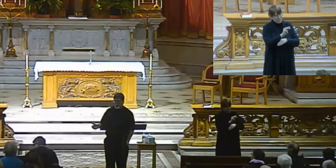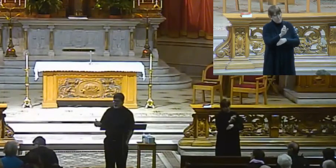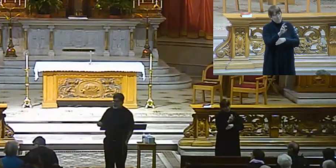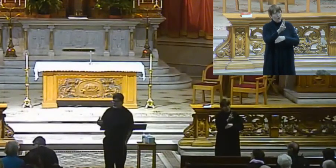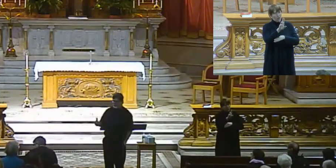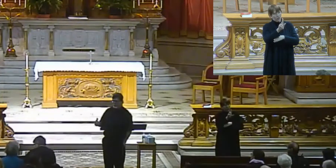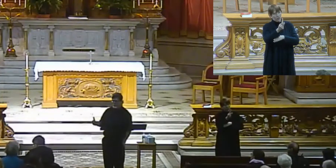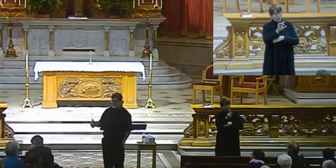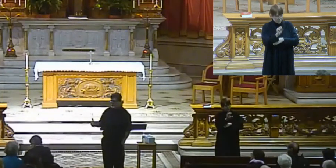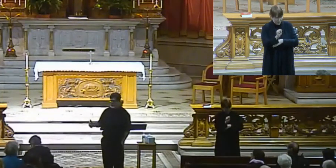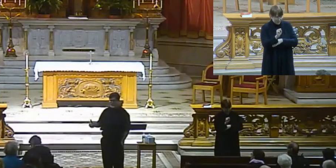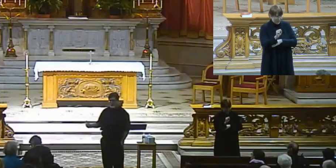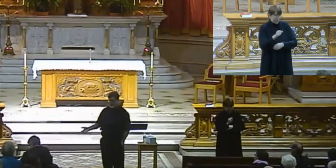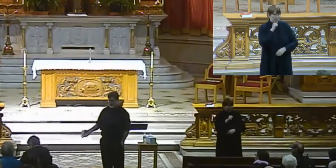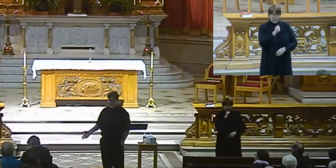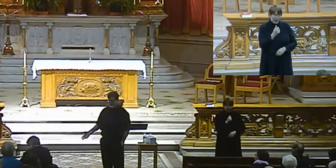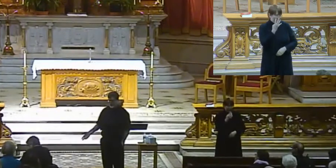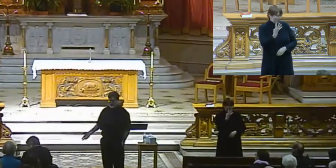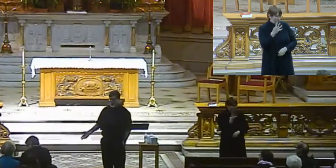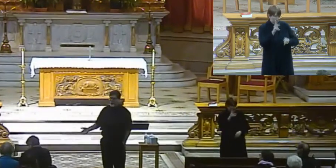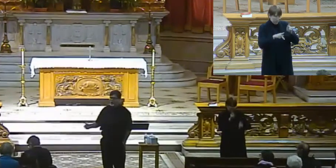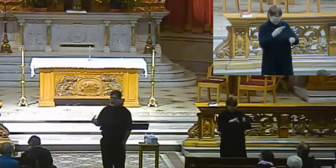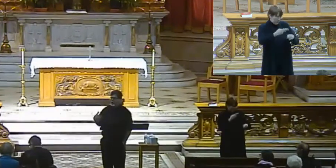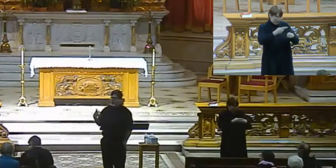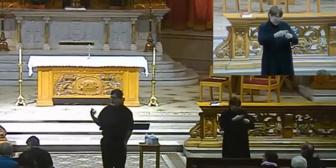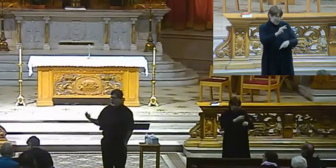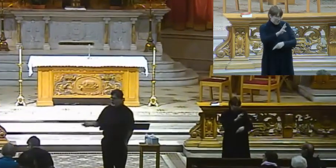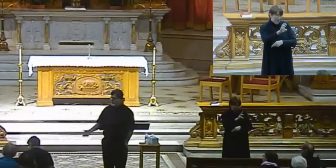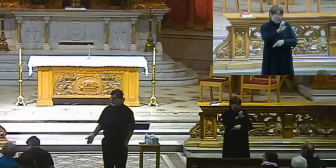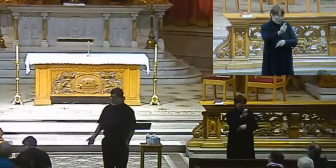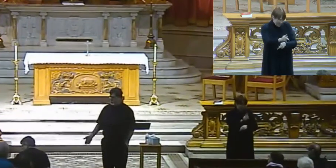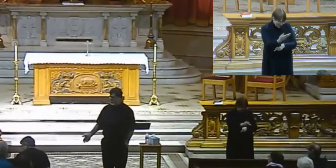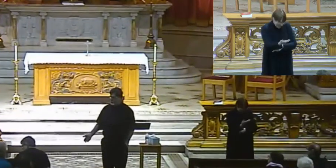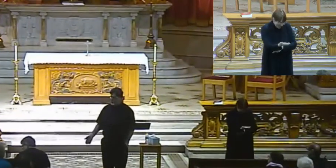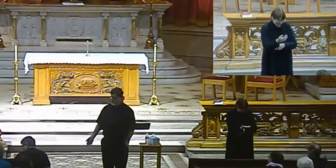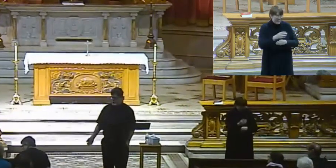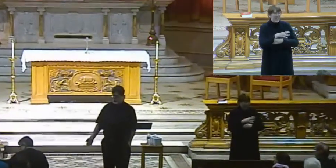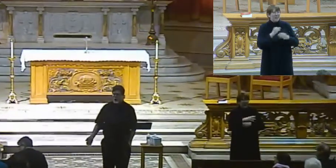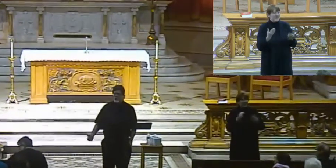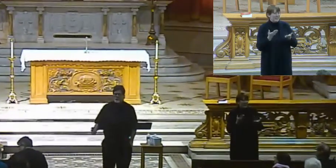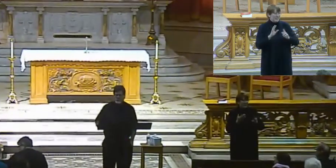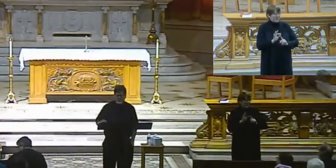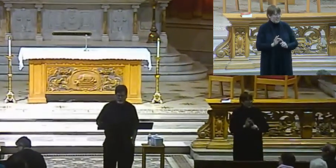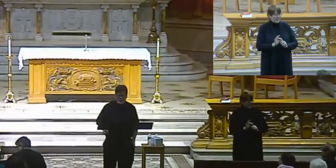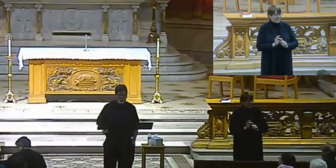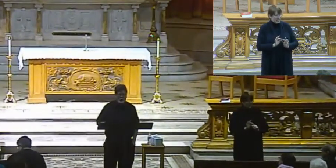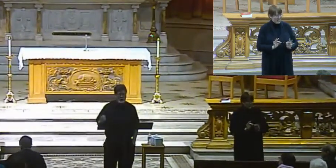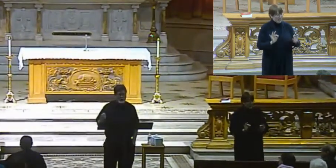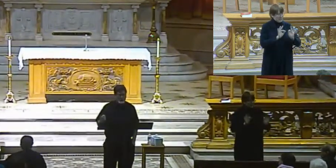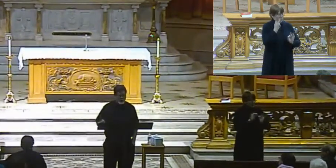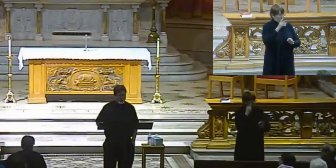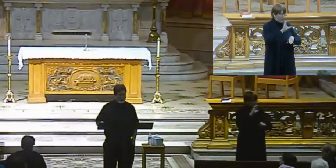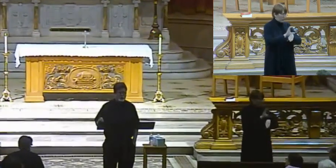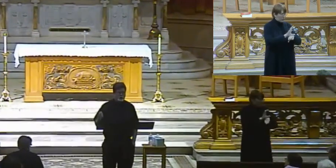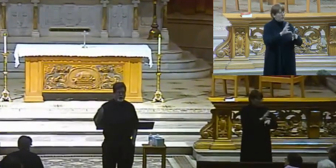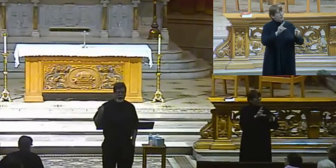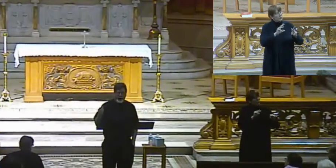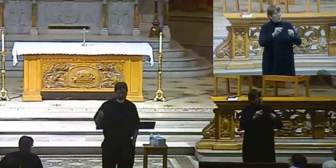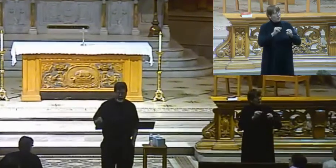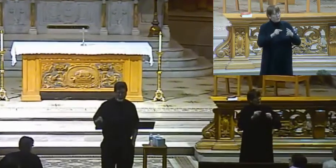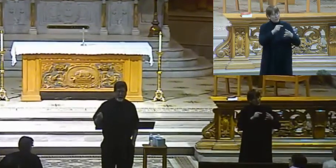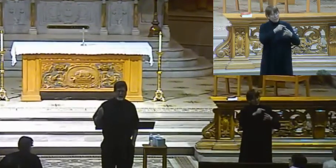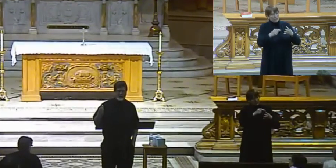church are not four people named Mark, all right, who are important in the church. There are these four essential